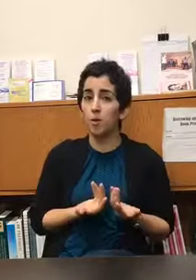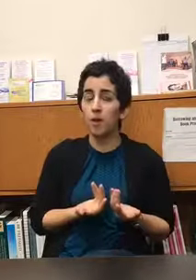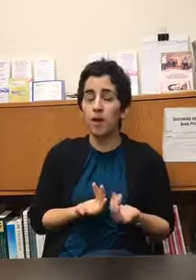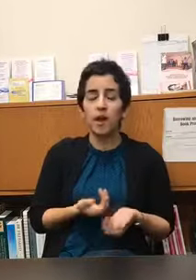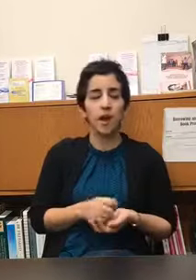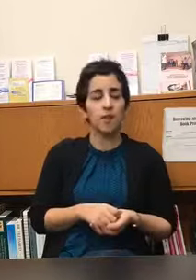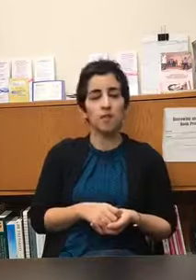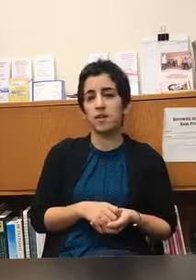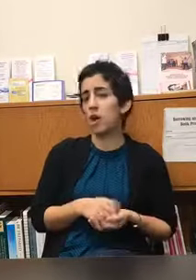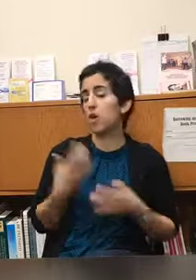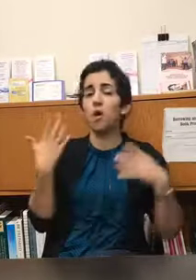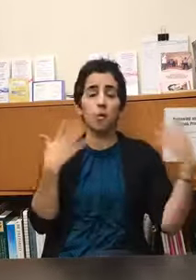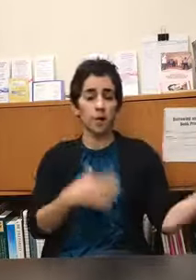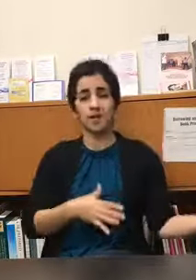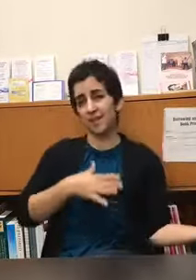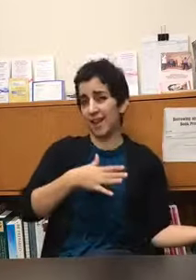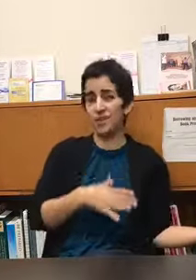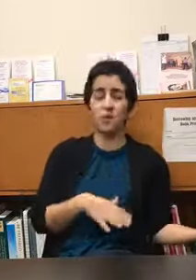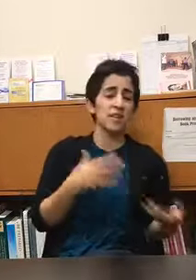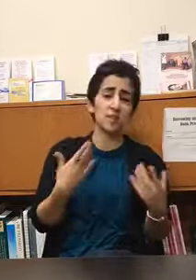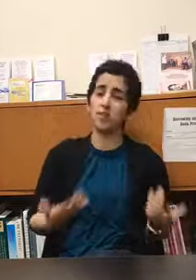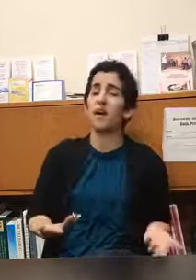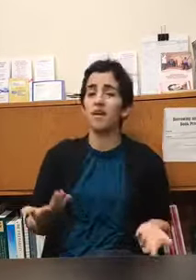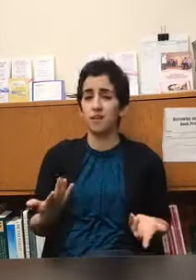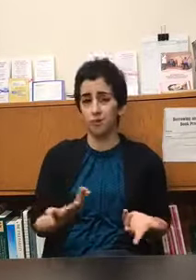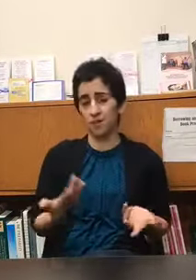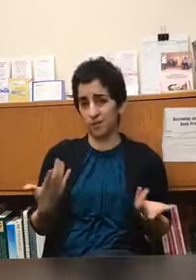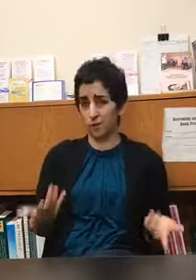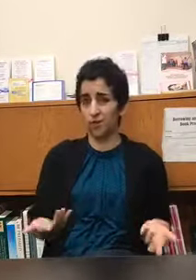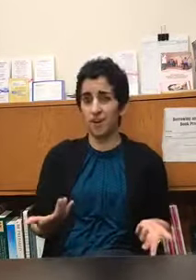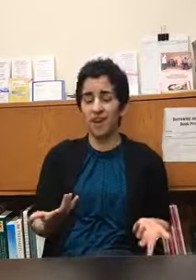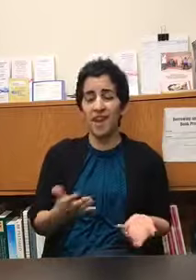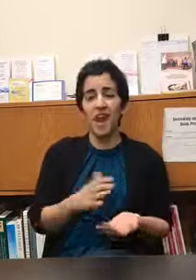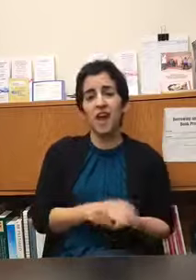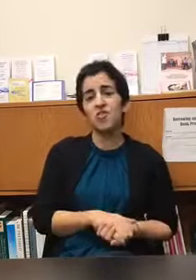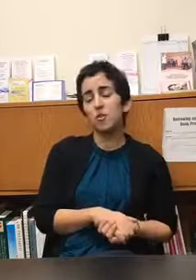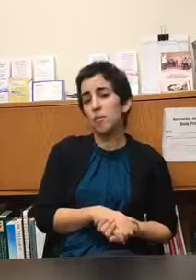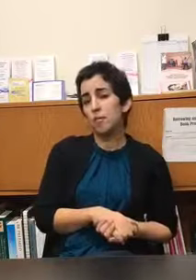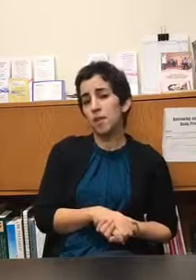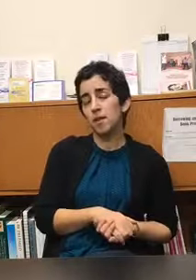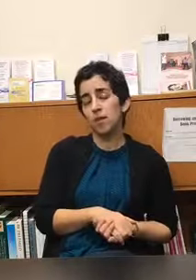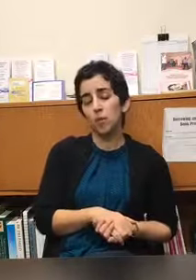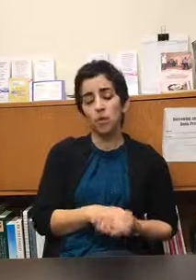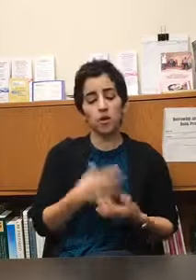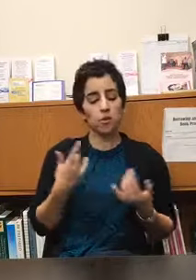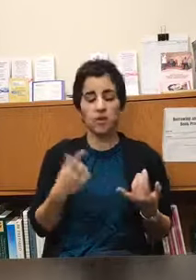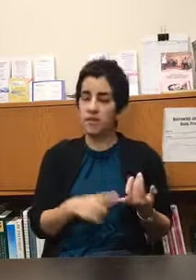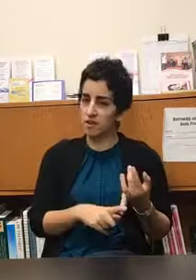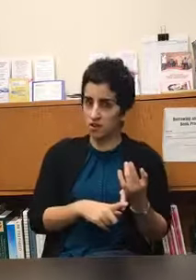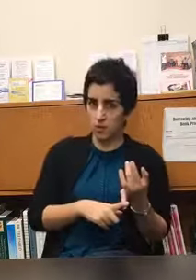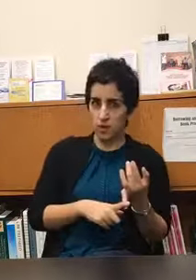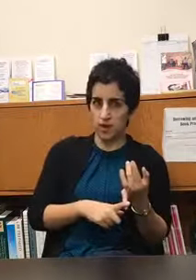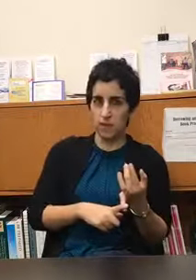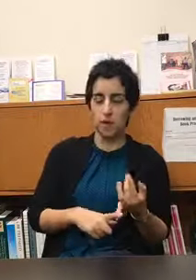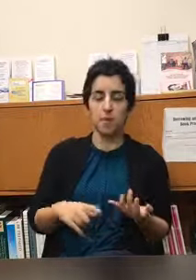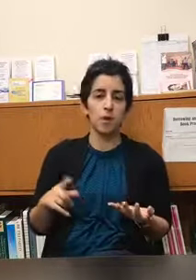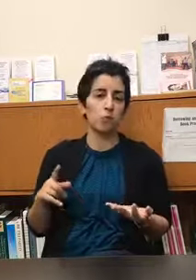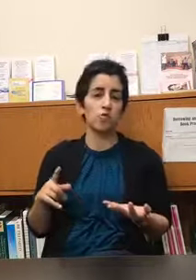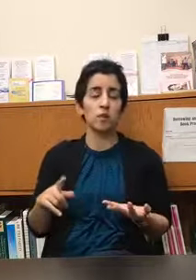if it's not at all where we ended last week that's fine we deal with it and so it might mean that we're listening to music it might mean we're doing